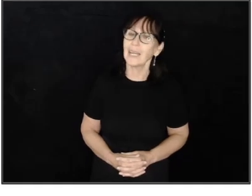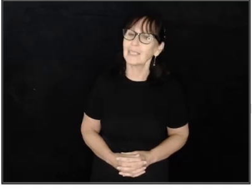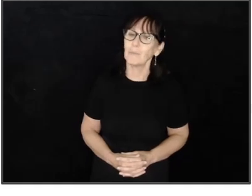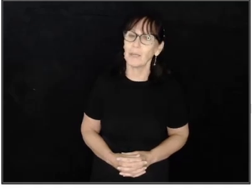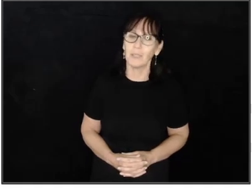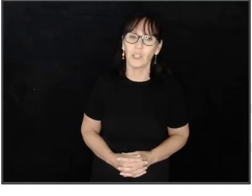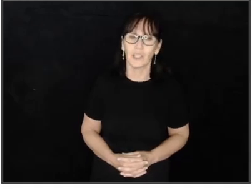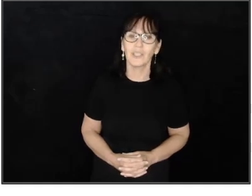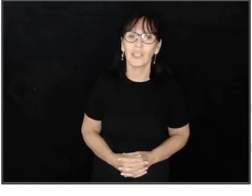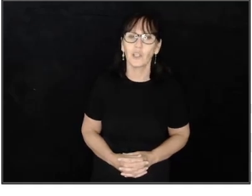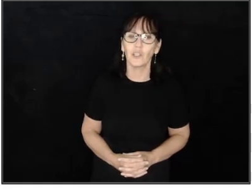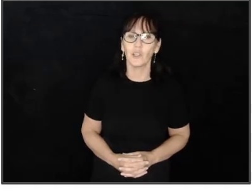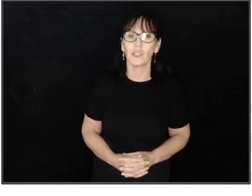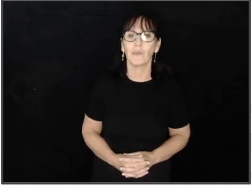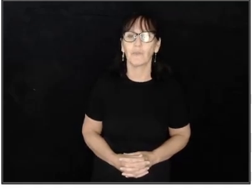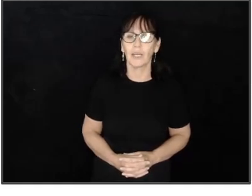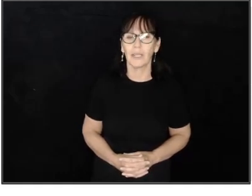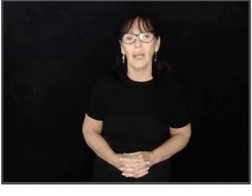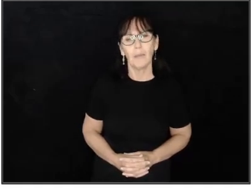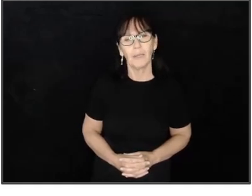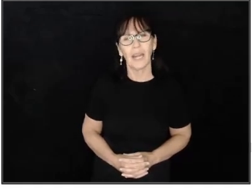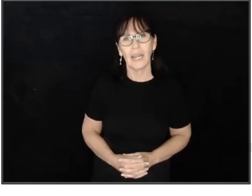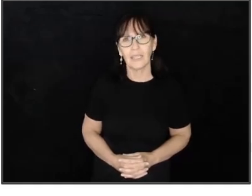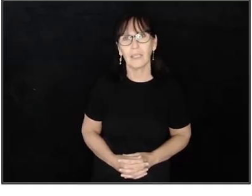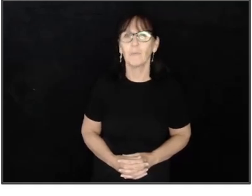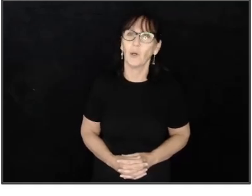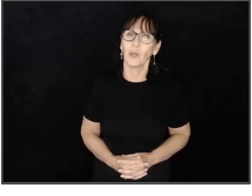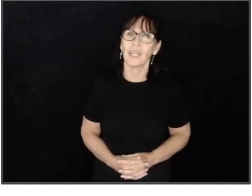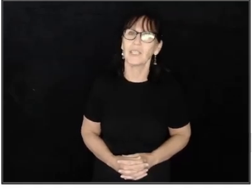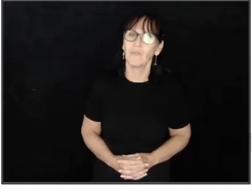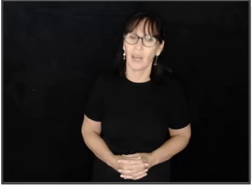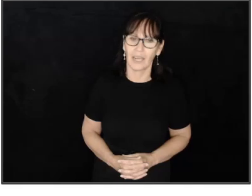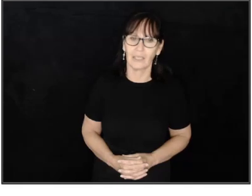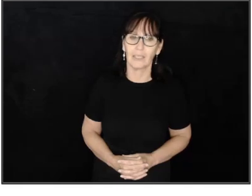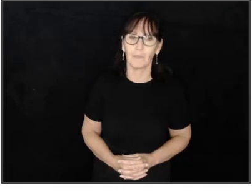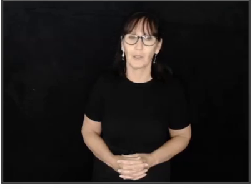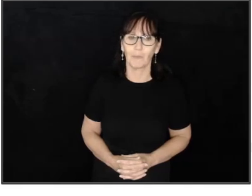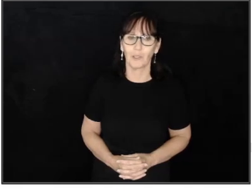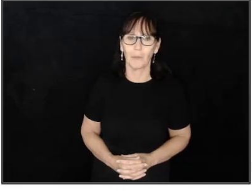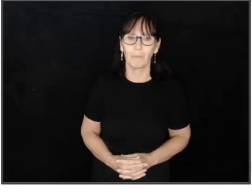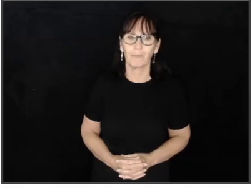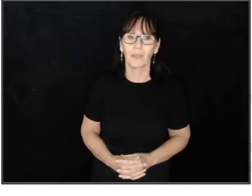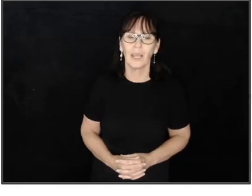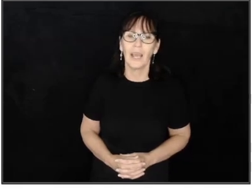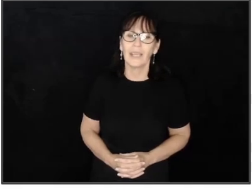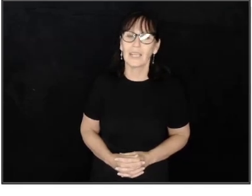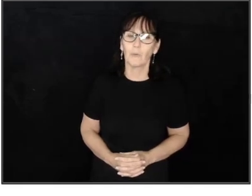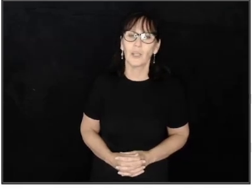Planet has some images that you can use for free, but anything more is via subscription.